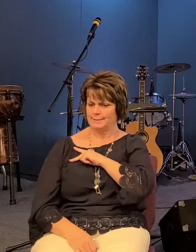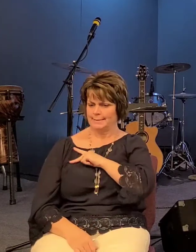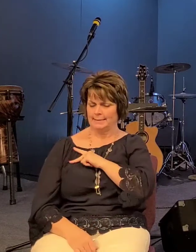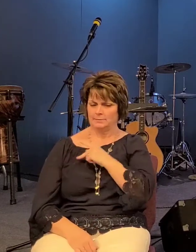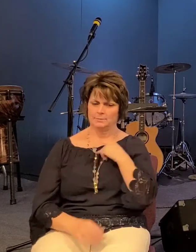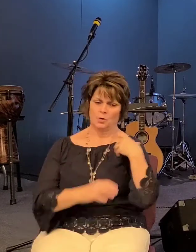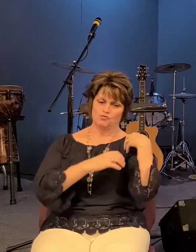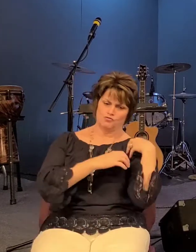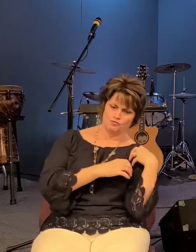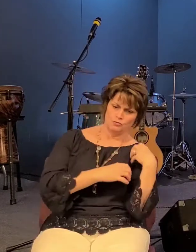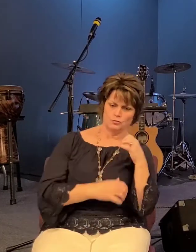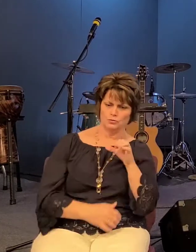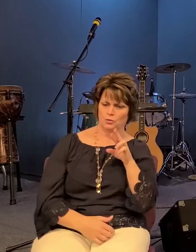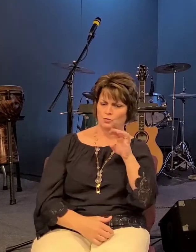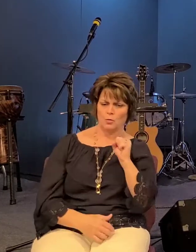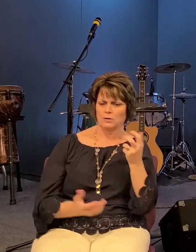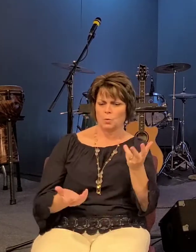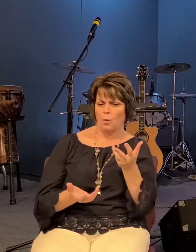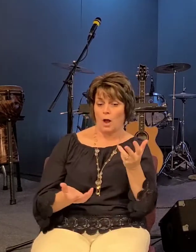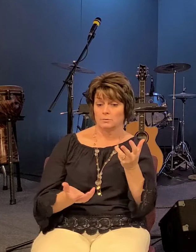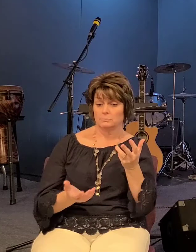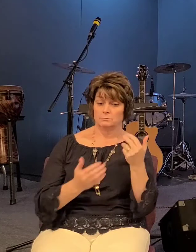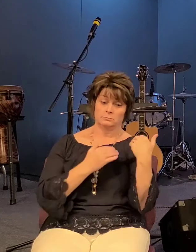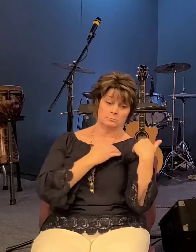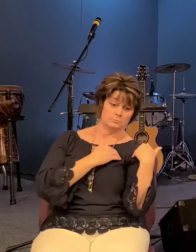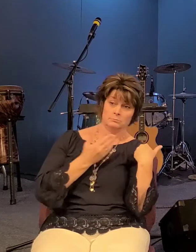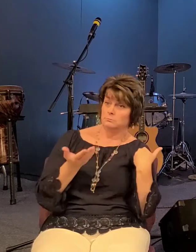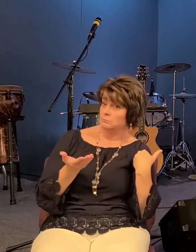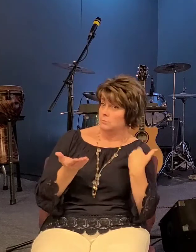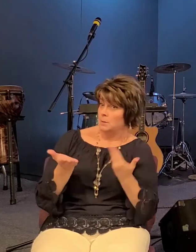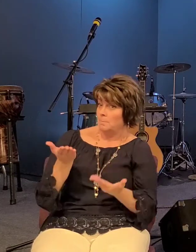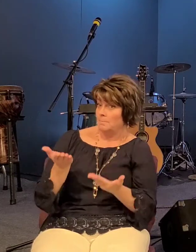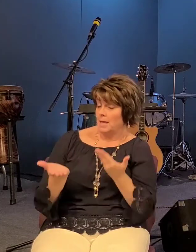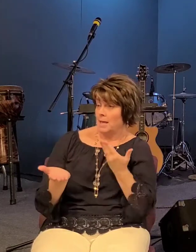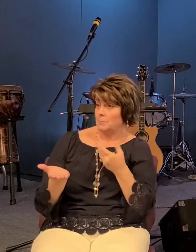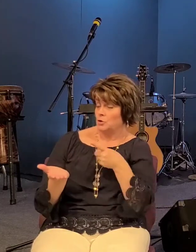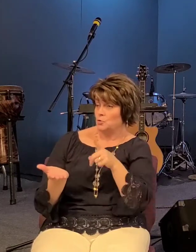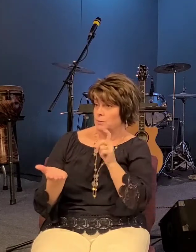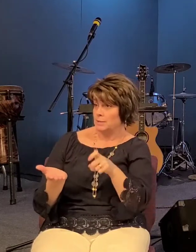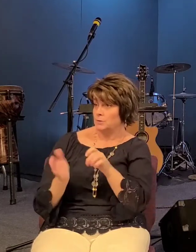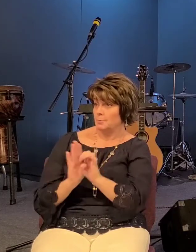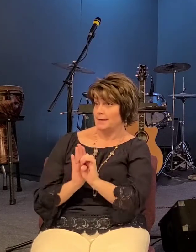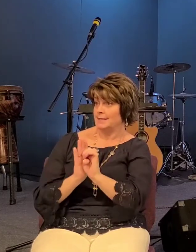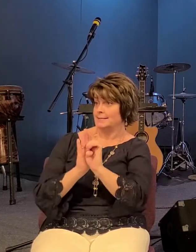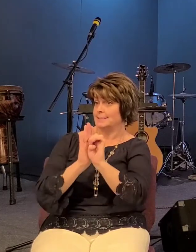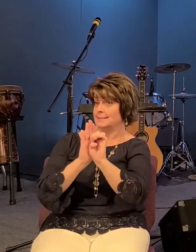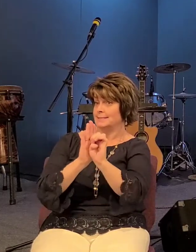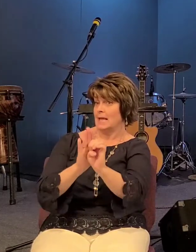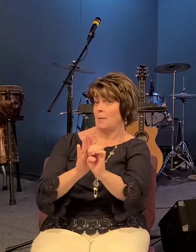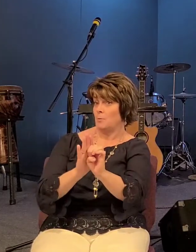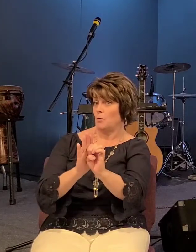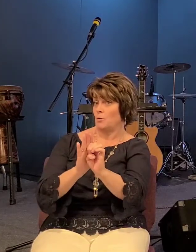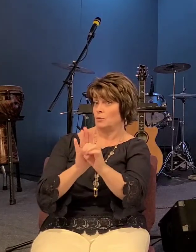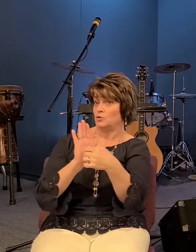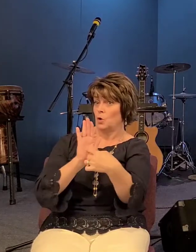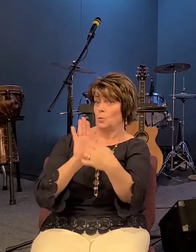maybe it's to be an example of who jesus is in the place that you work